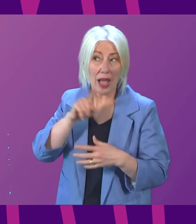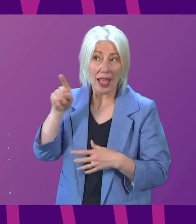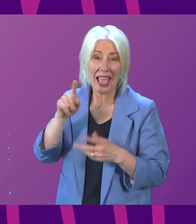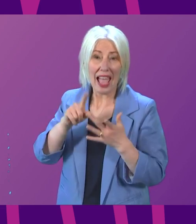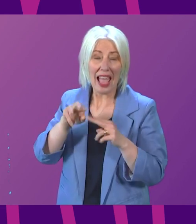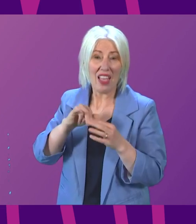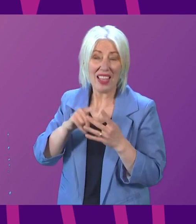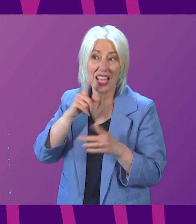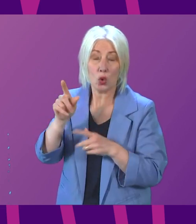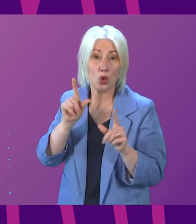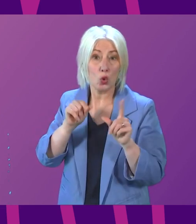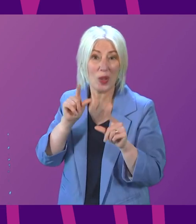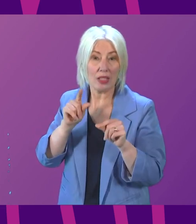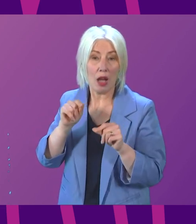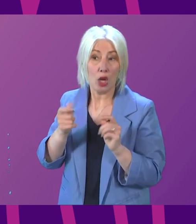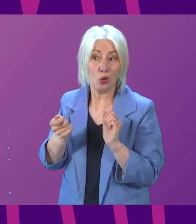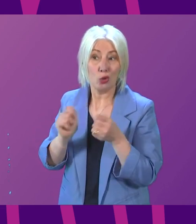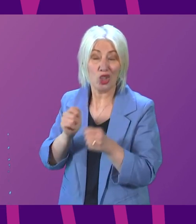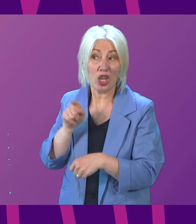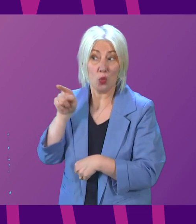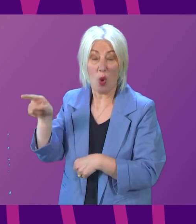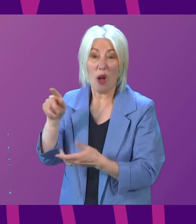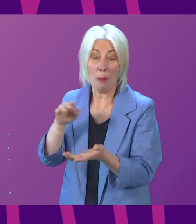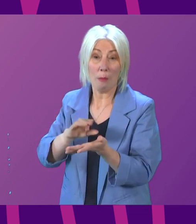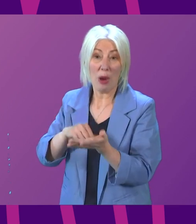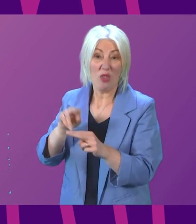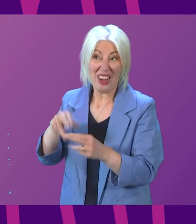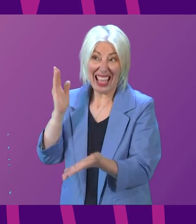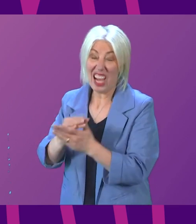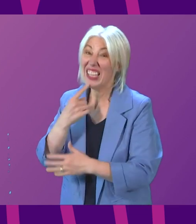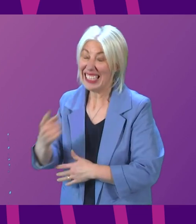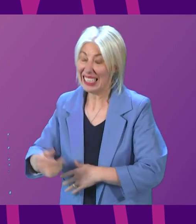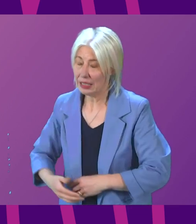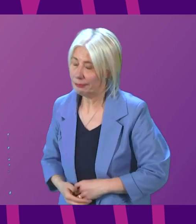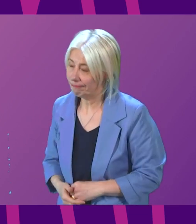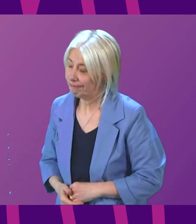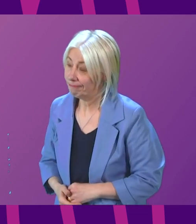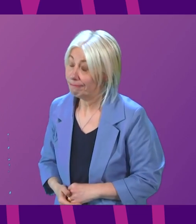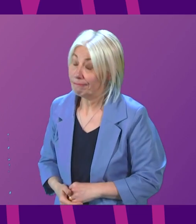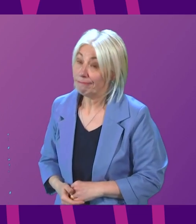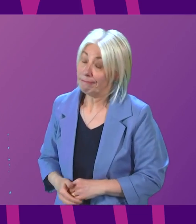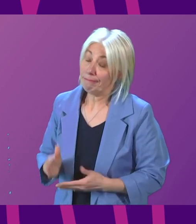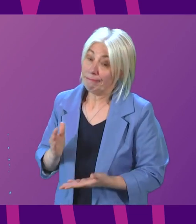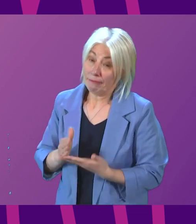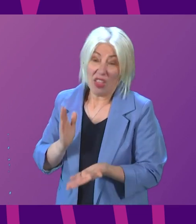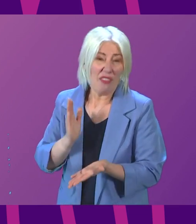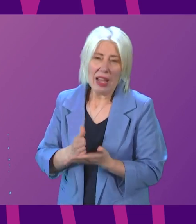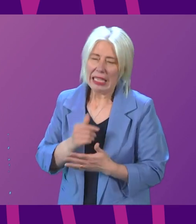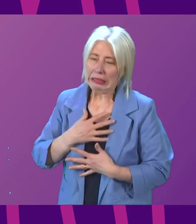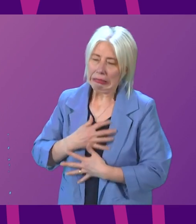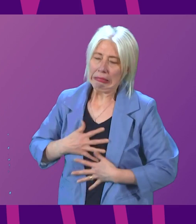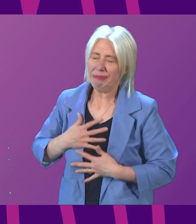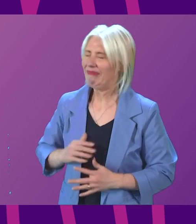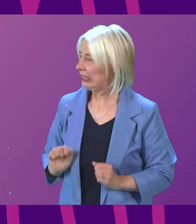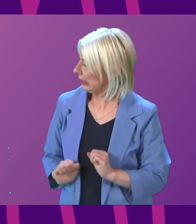this week to correct things that he was saying on social media. The facts are deeply uncomfortable and